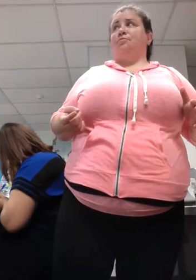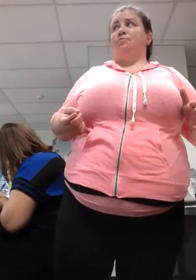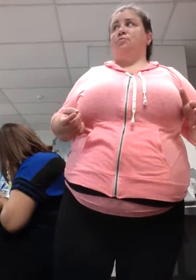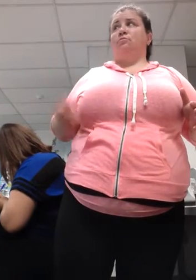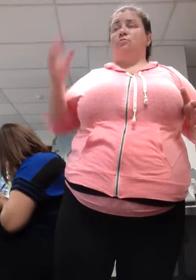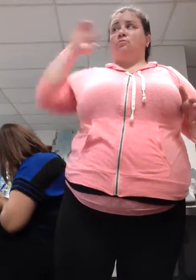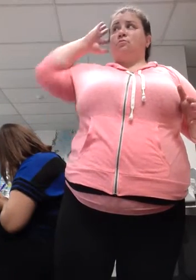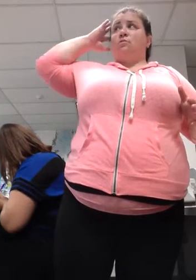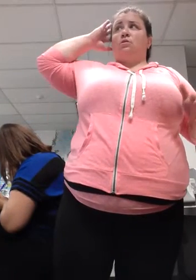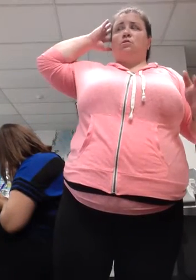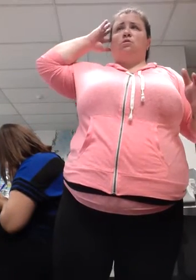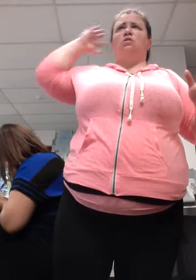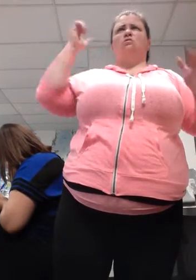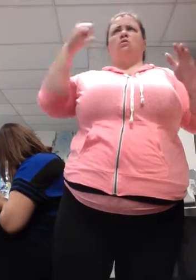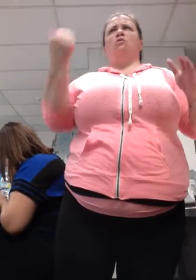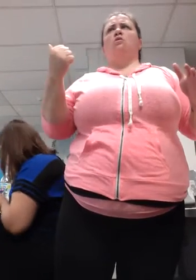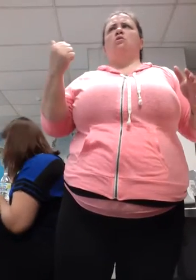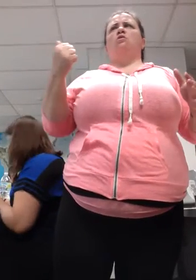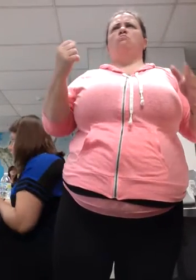There's another one that we get stuck on quite often.